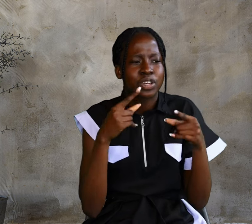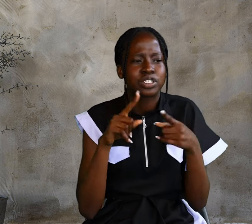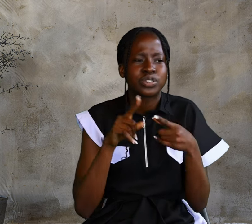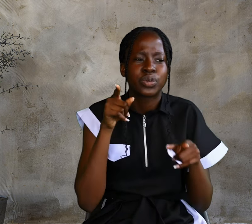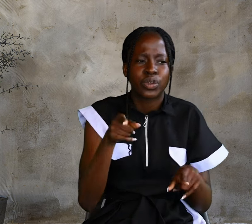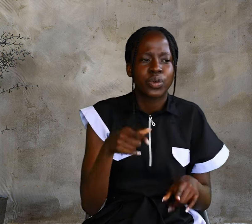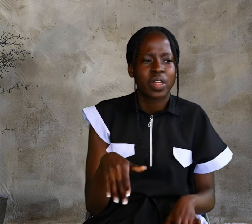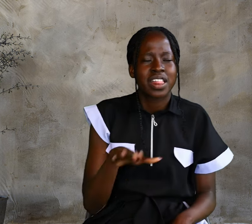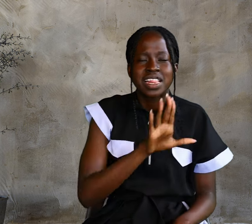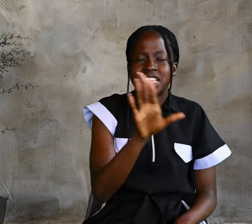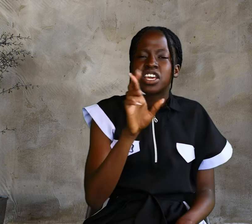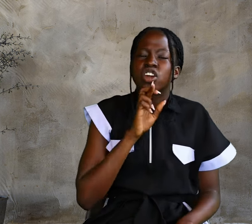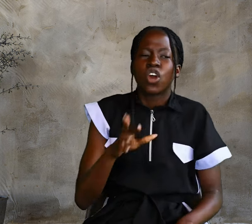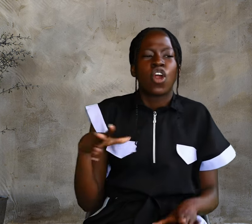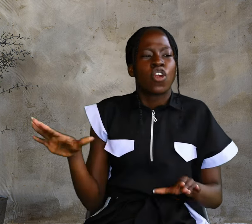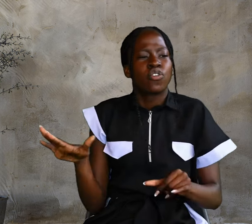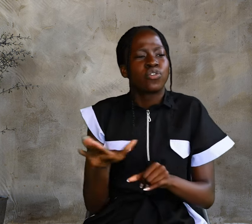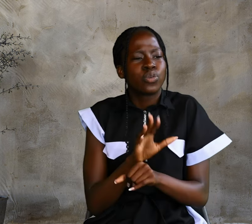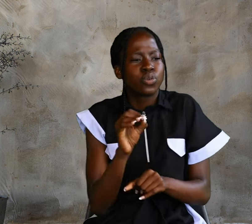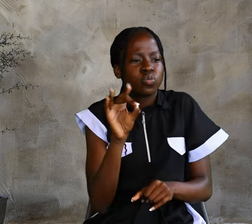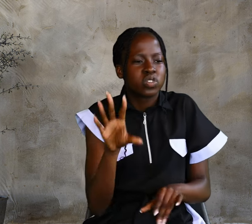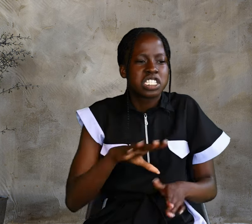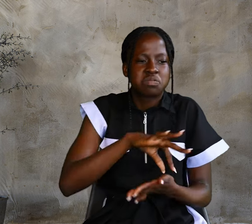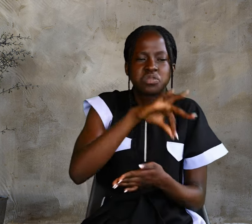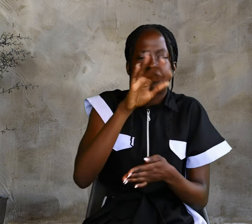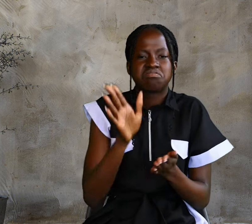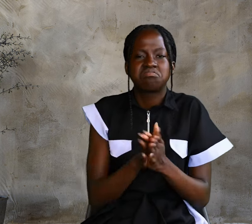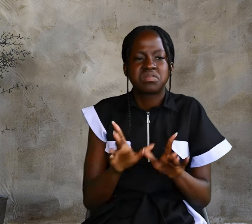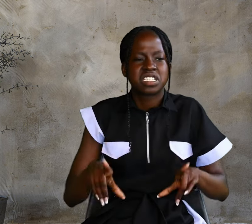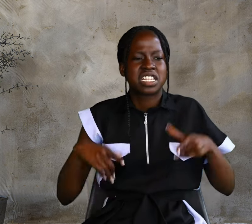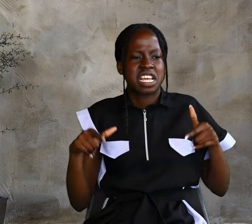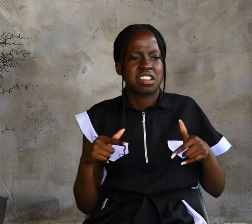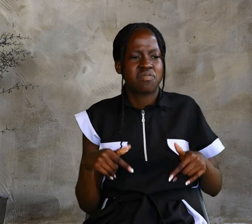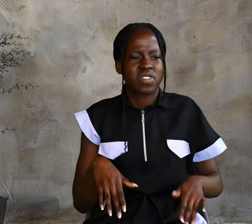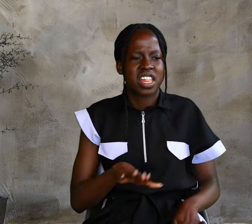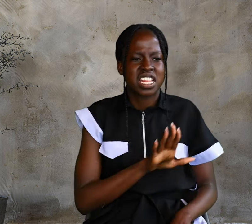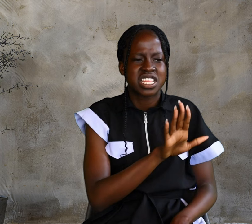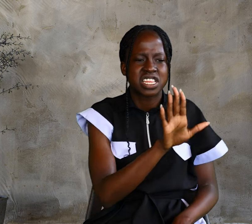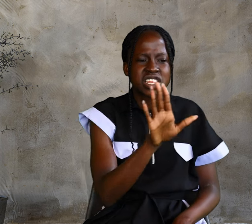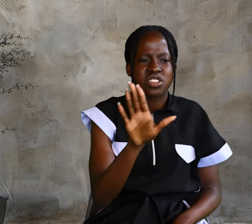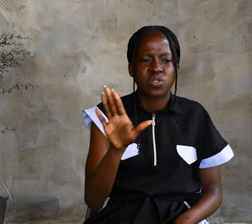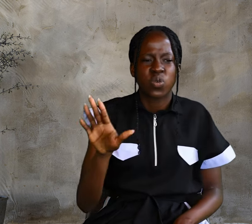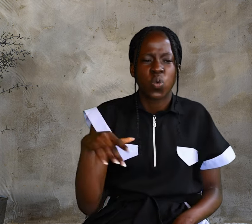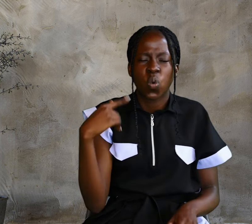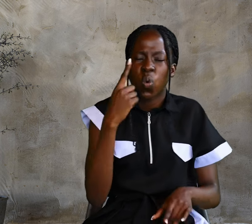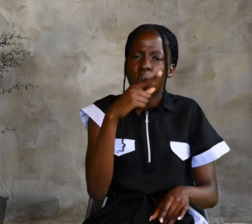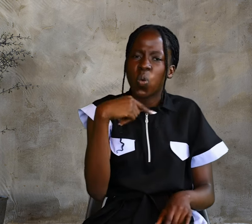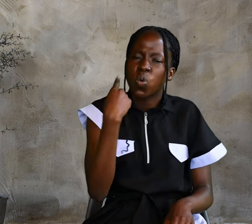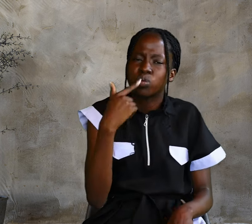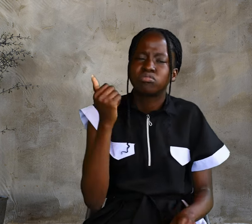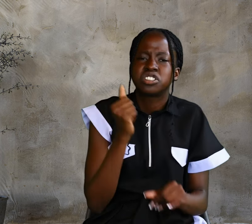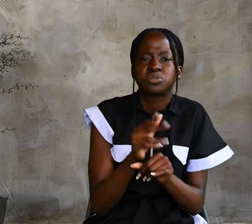and life. Yet, there are some of you who do not believe.